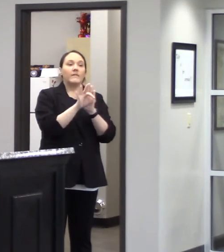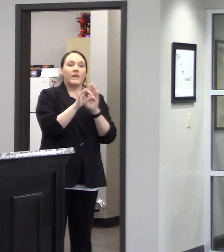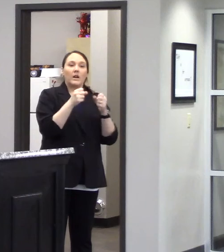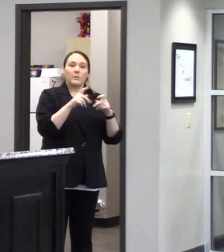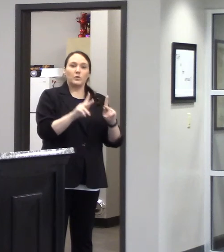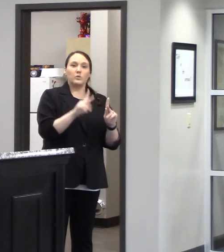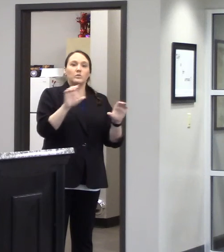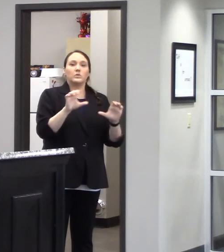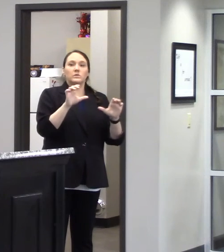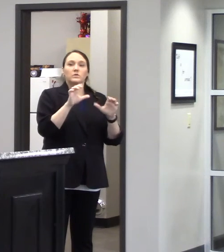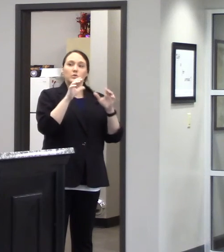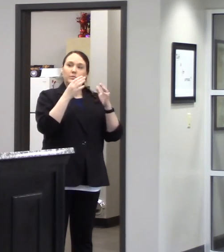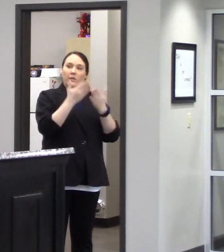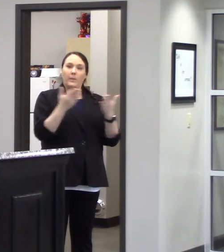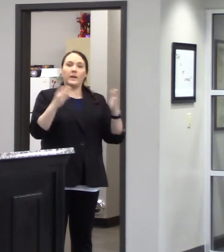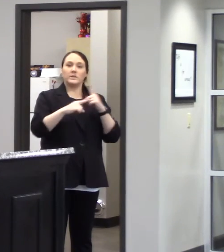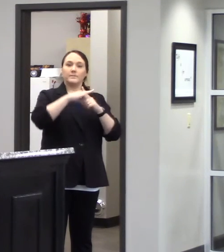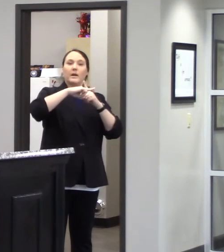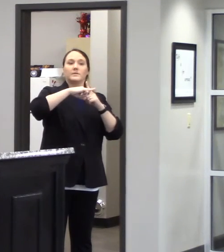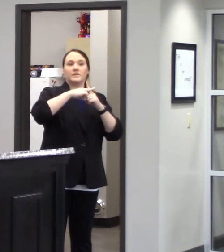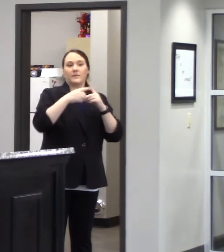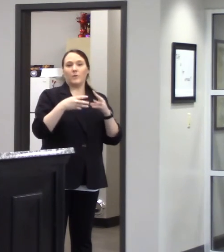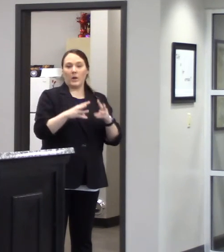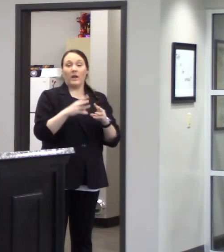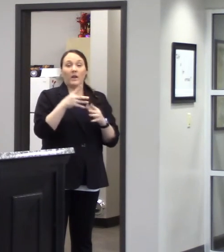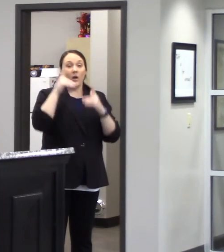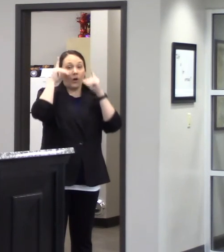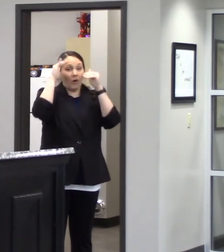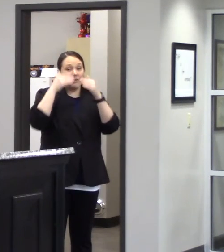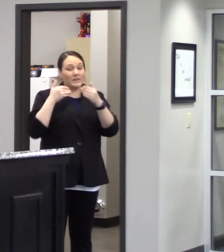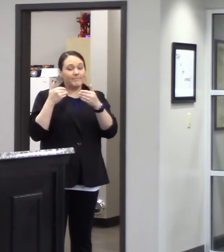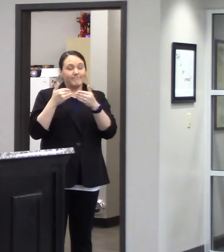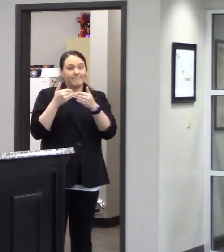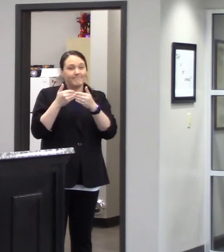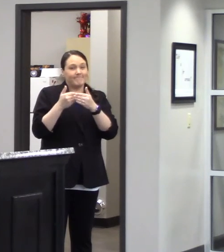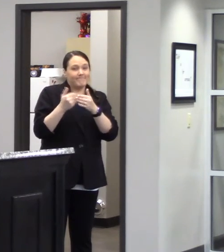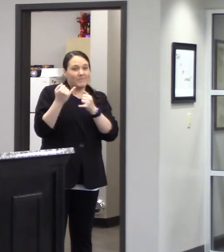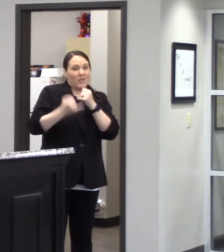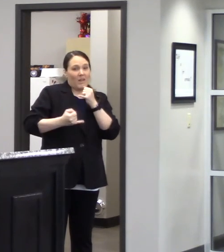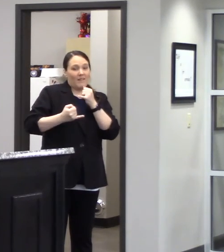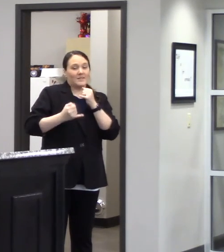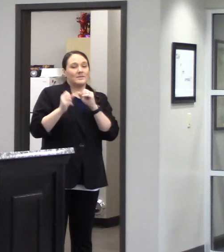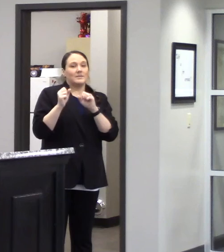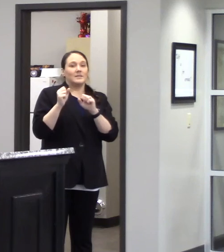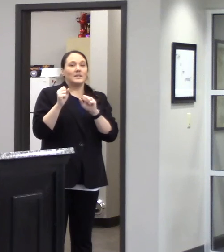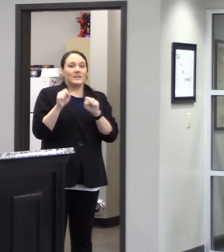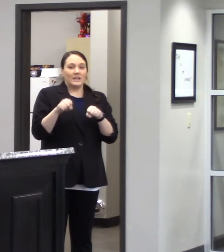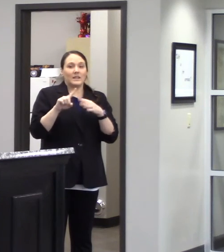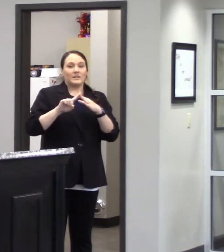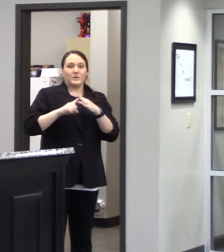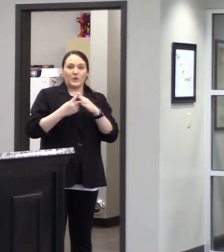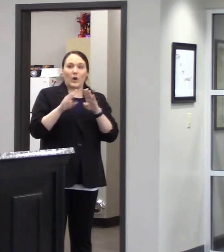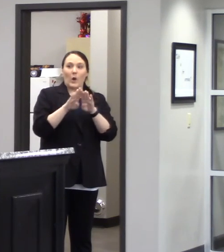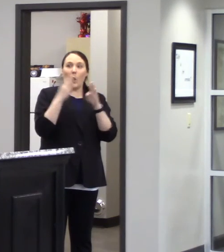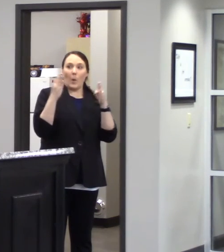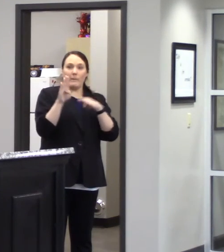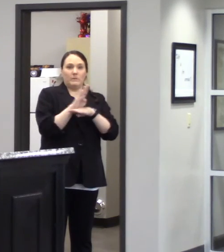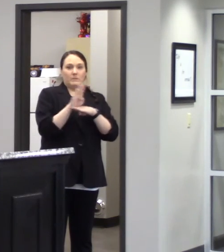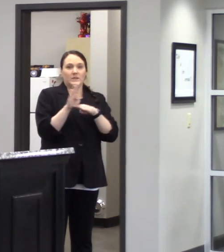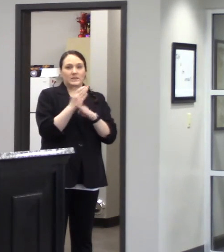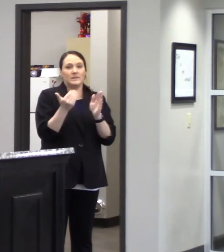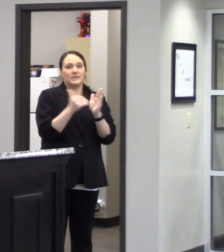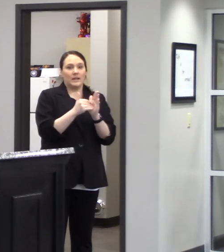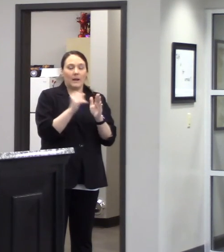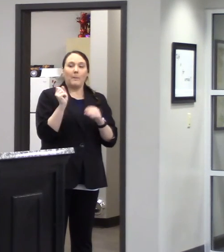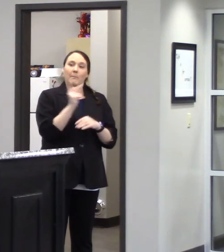positive way so hopefully we're at the tail getting close to the tail end of it and we can start opening businesses back up and getting things